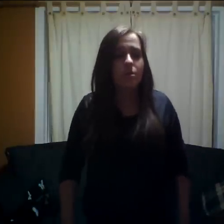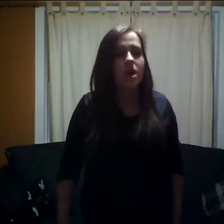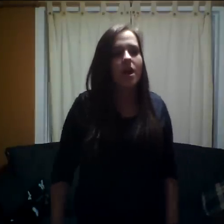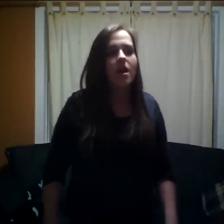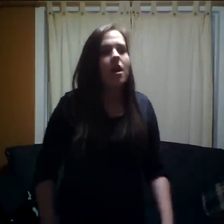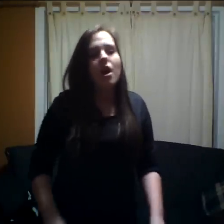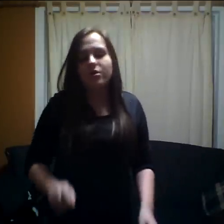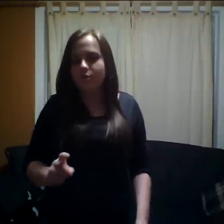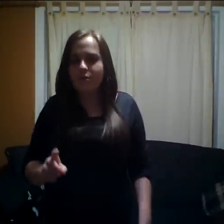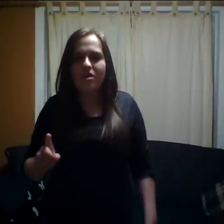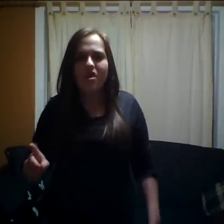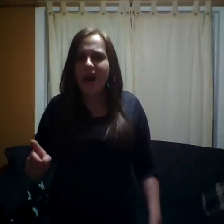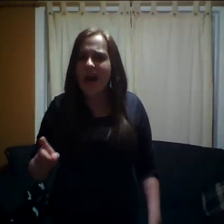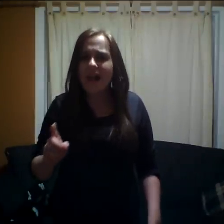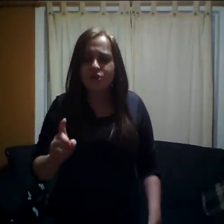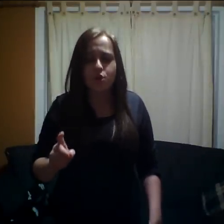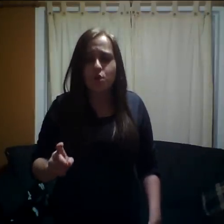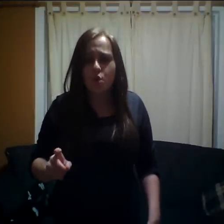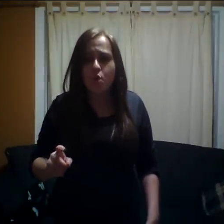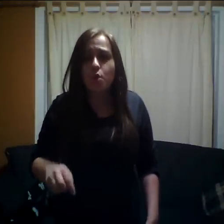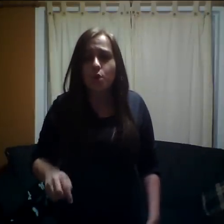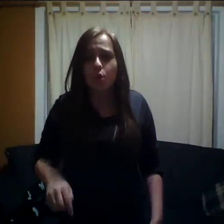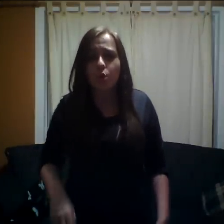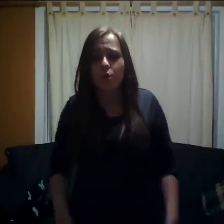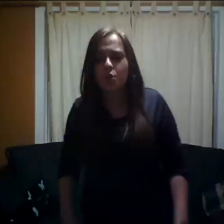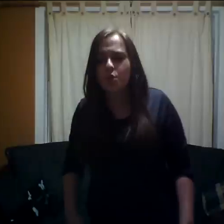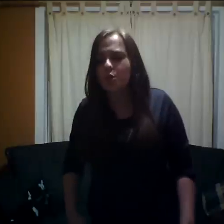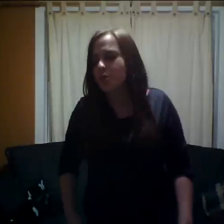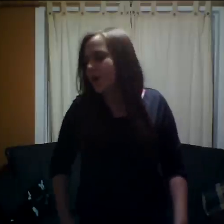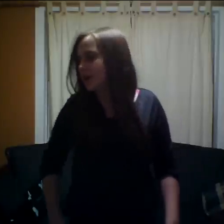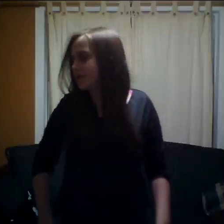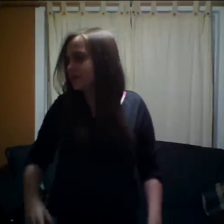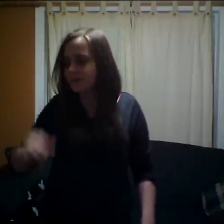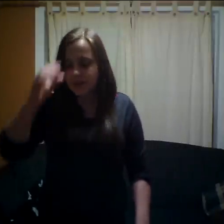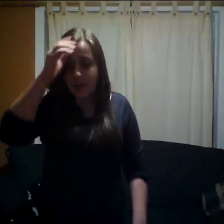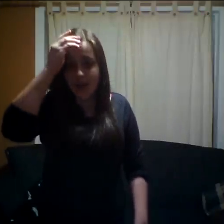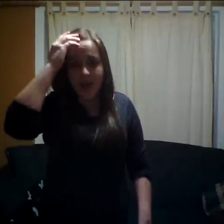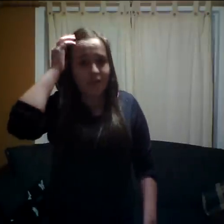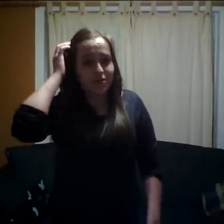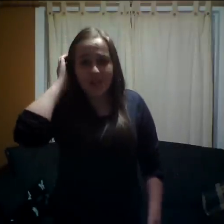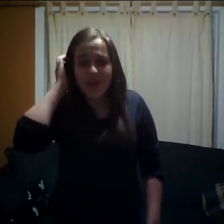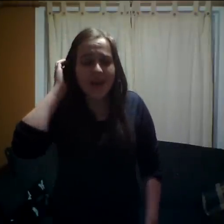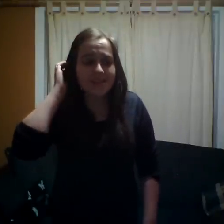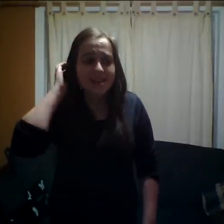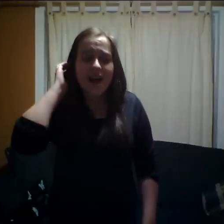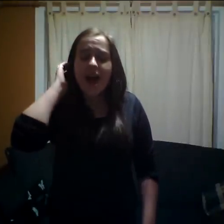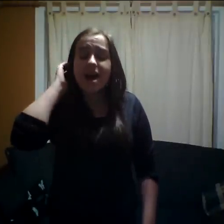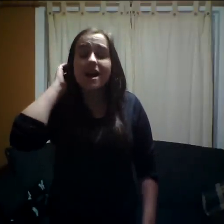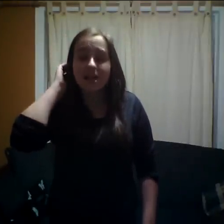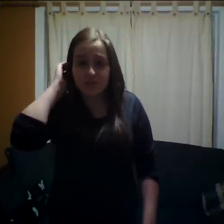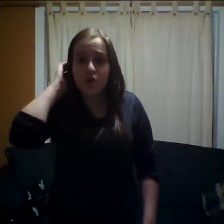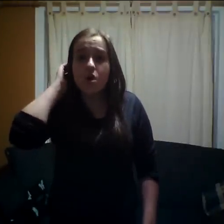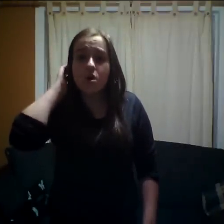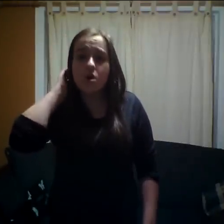The more I do, the less I know.